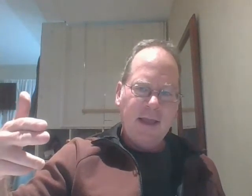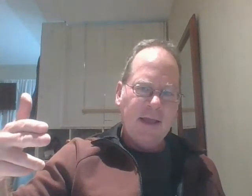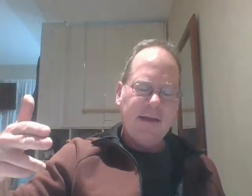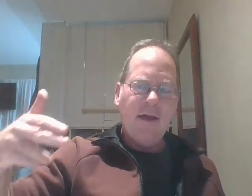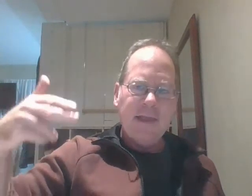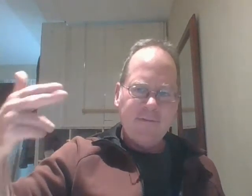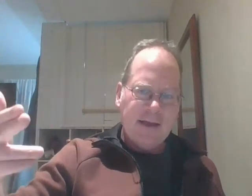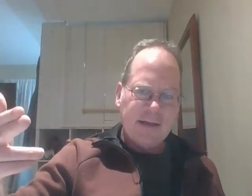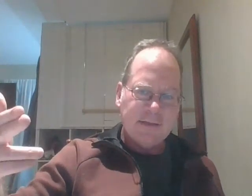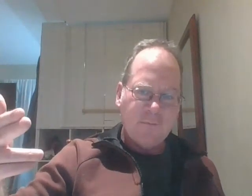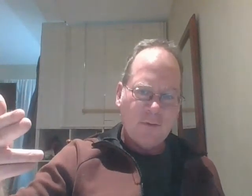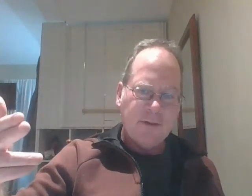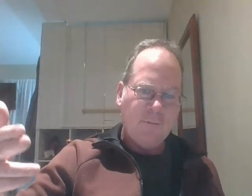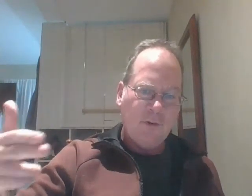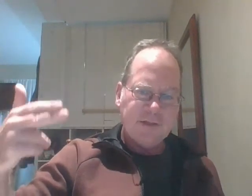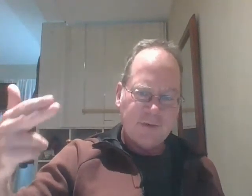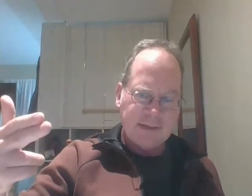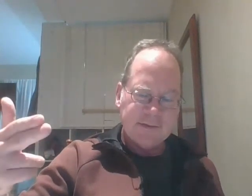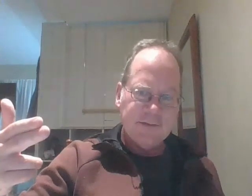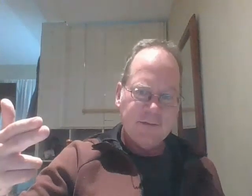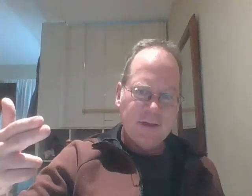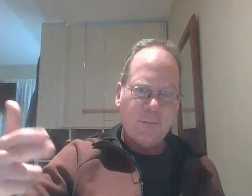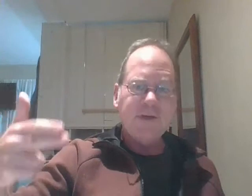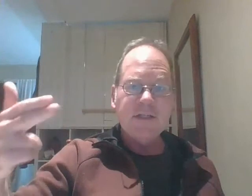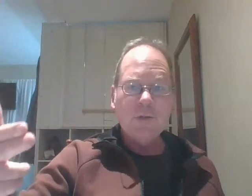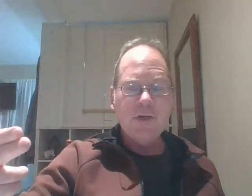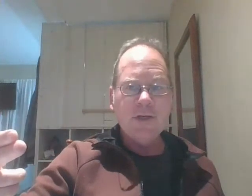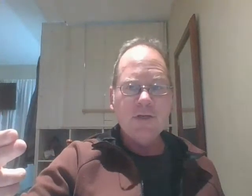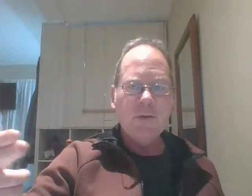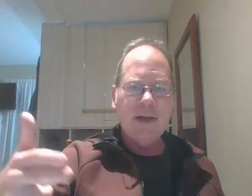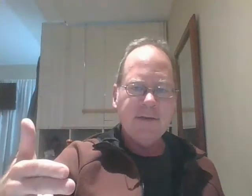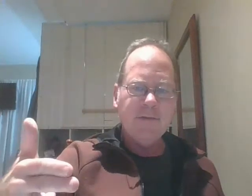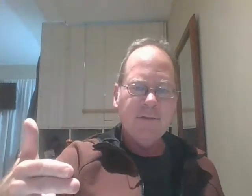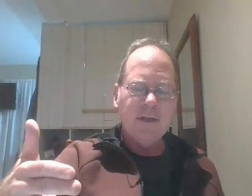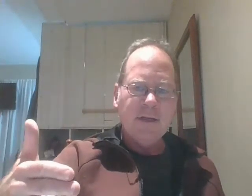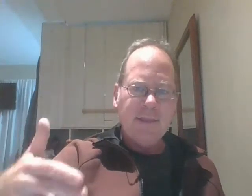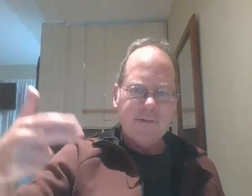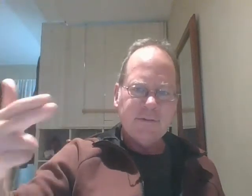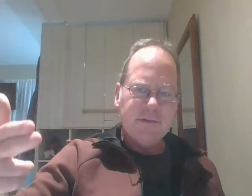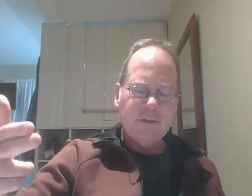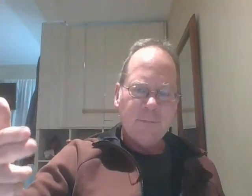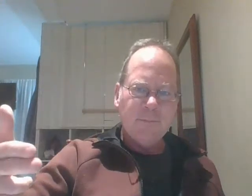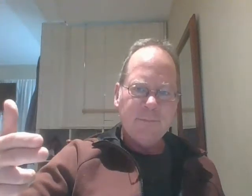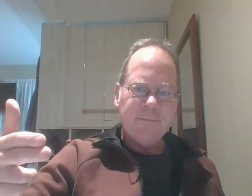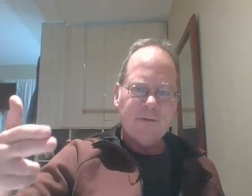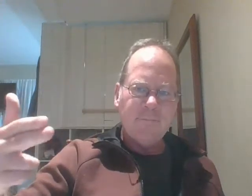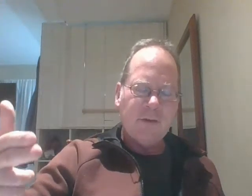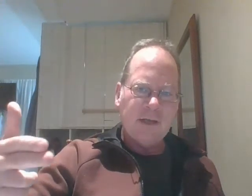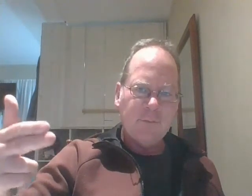now they have ai software that really tracks you predicts what you're going to do or not do they have software that can predict